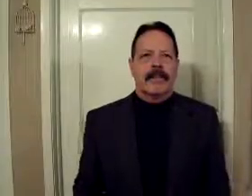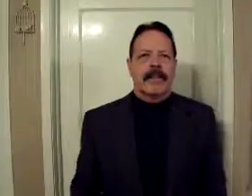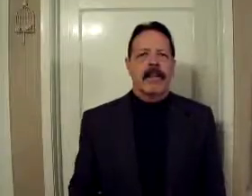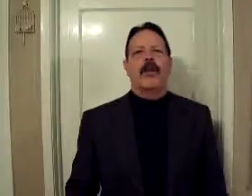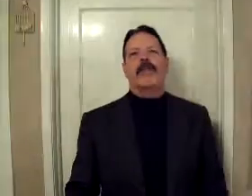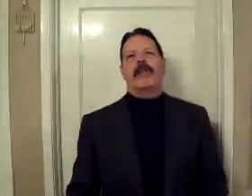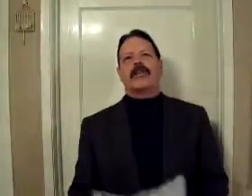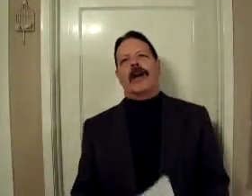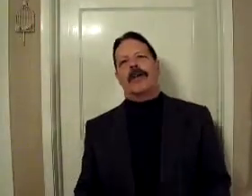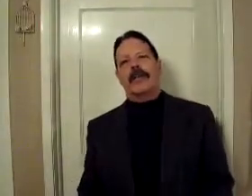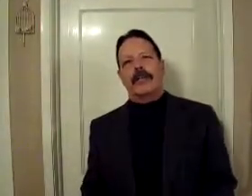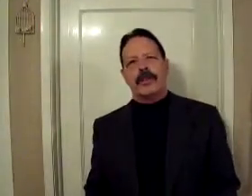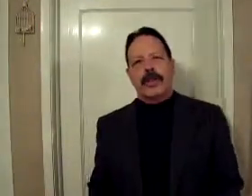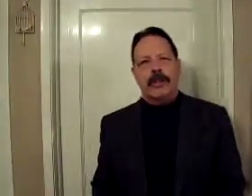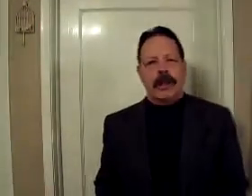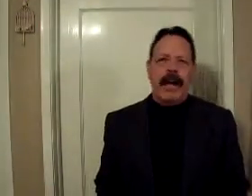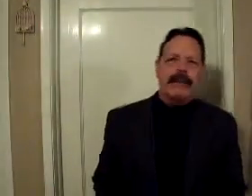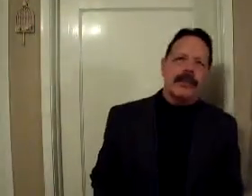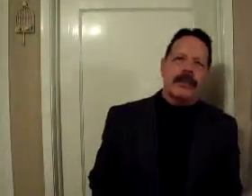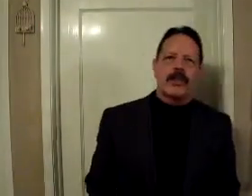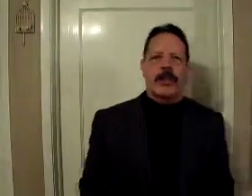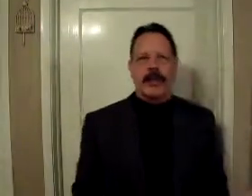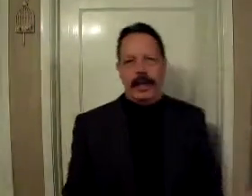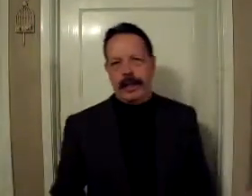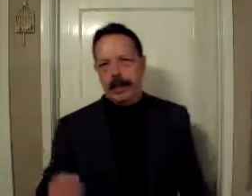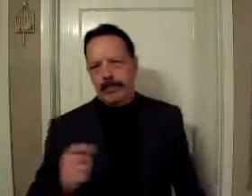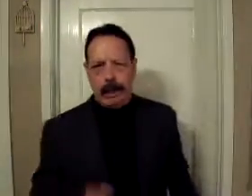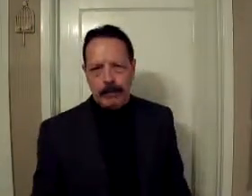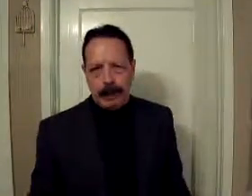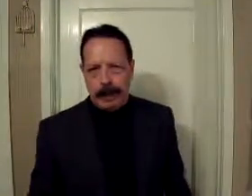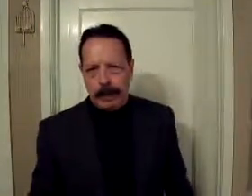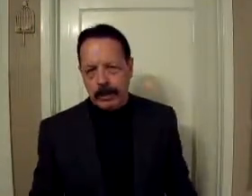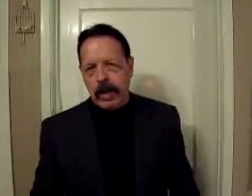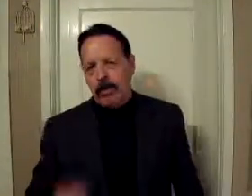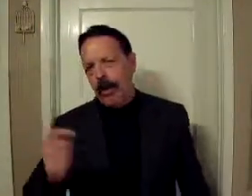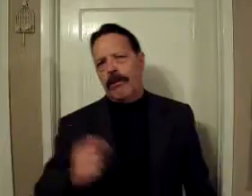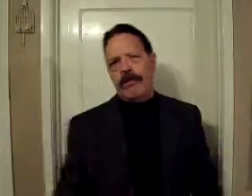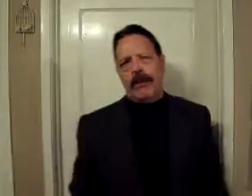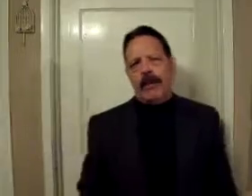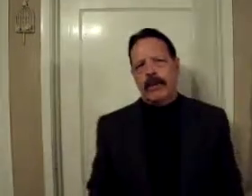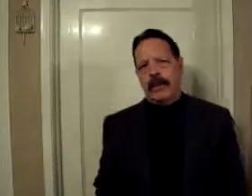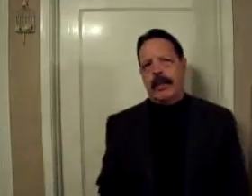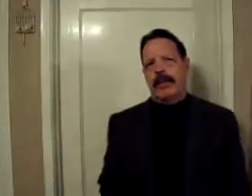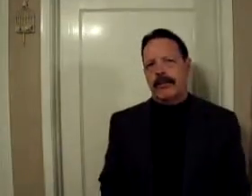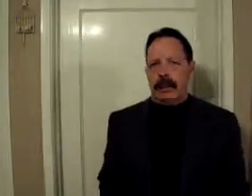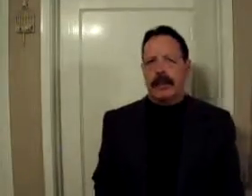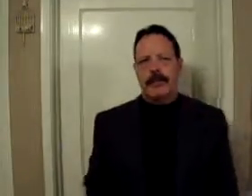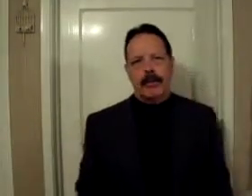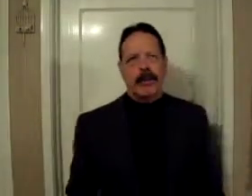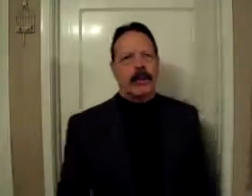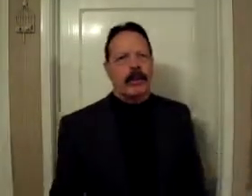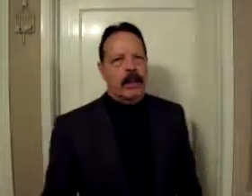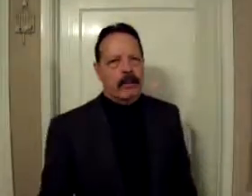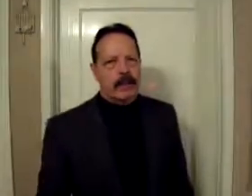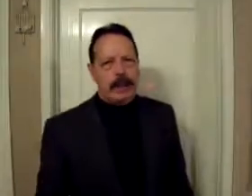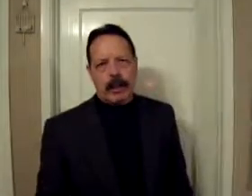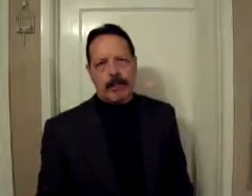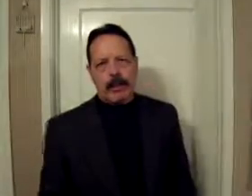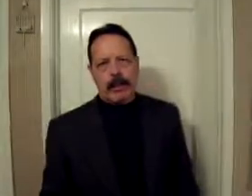Hello, my name is Robert Dean Steele, and this is your daily Bible class. Well, we found ourselves in the book of 2 Peter.